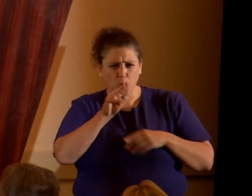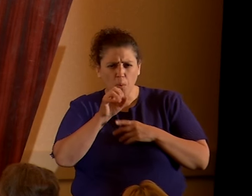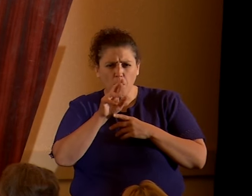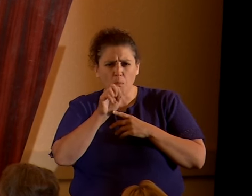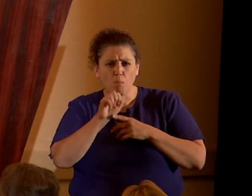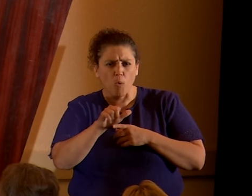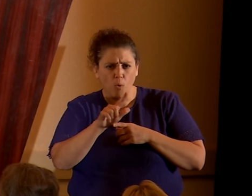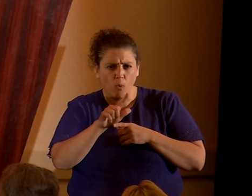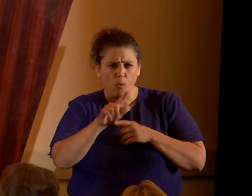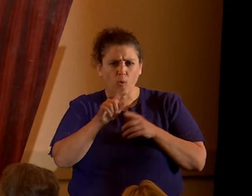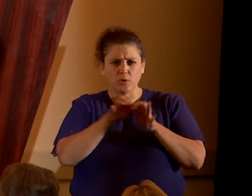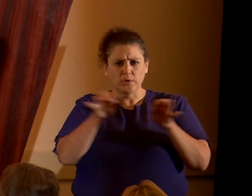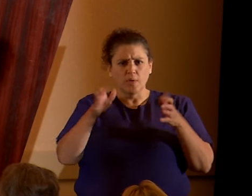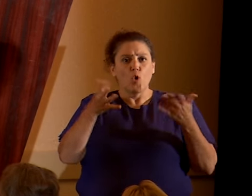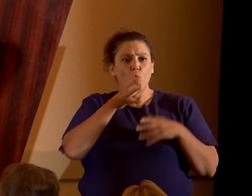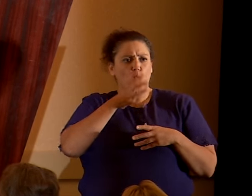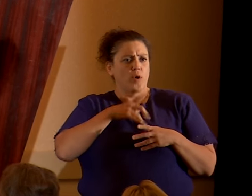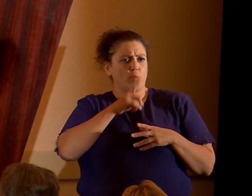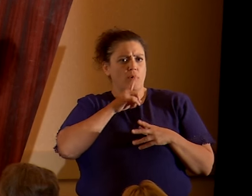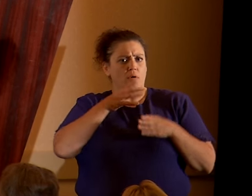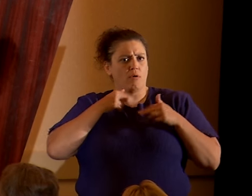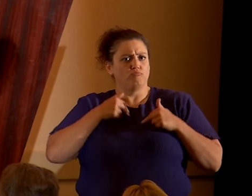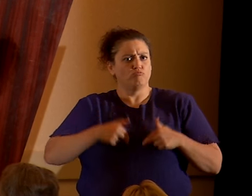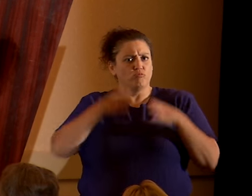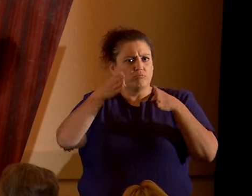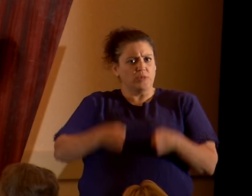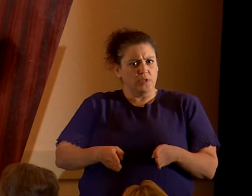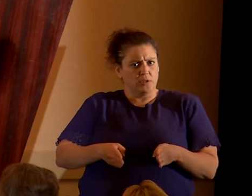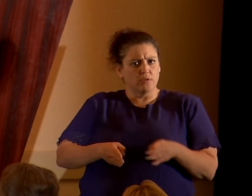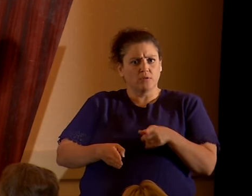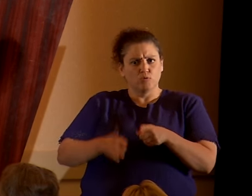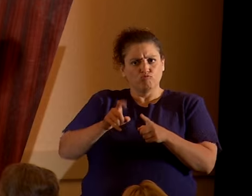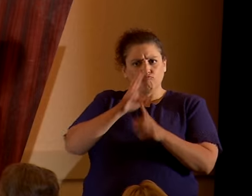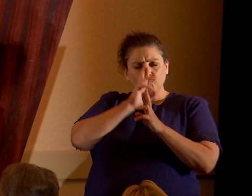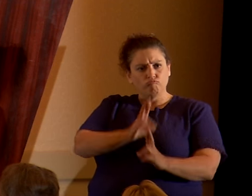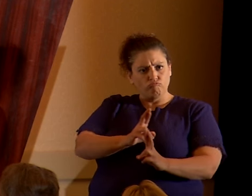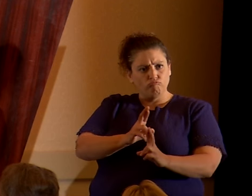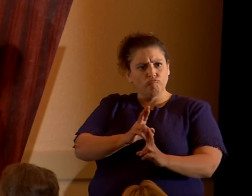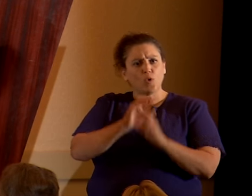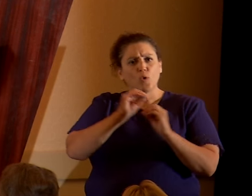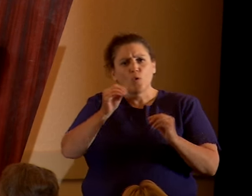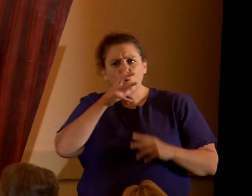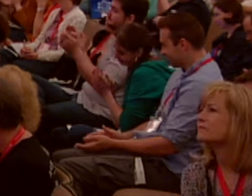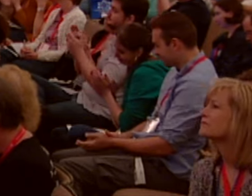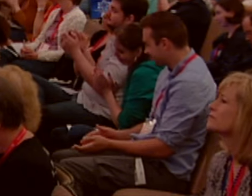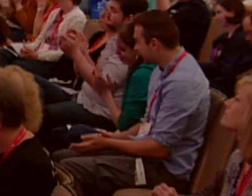Women are human beings and they should be treated as such. No woman in the world